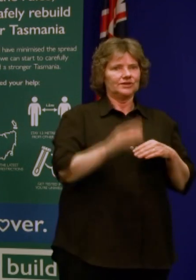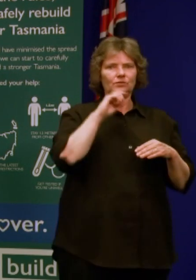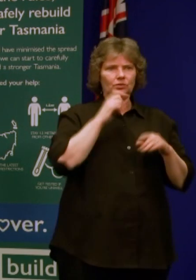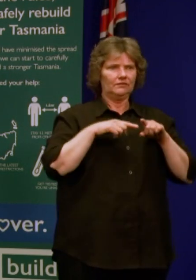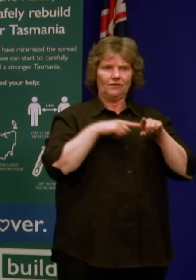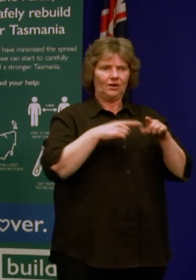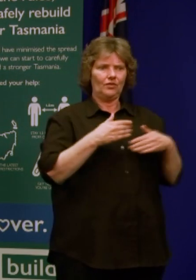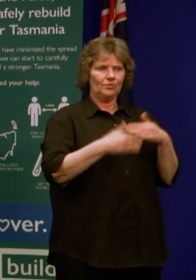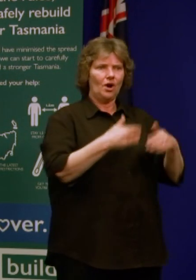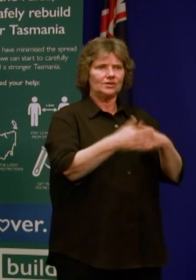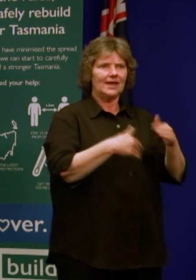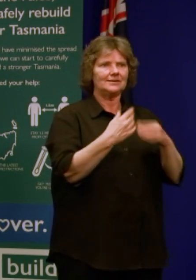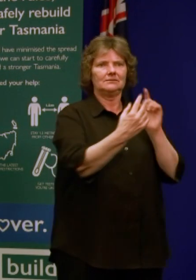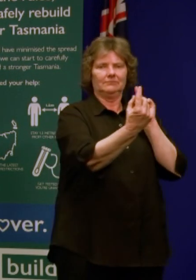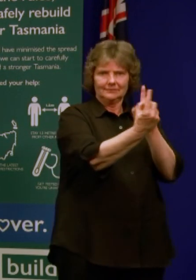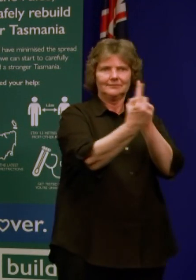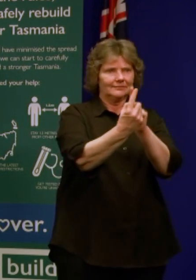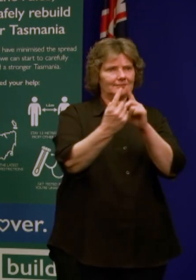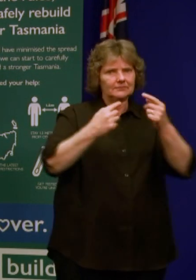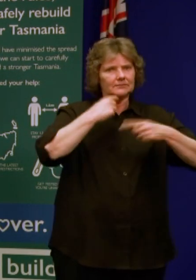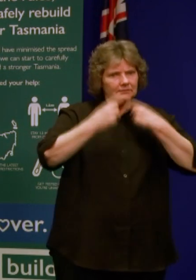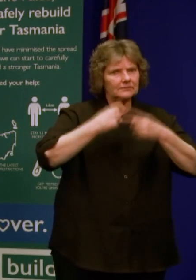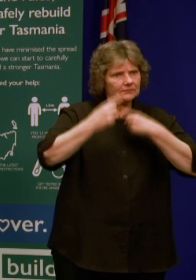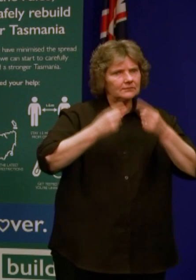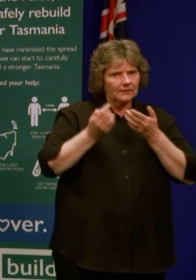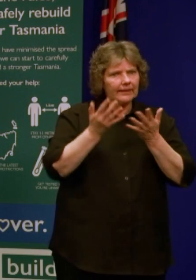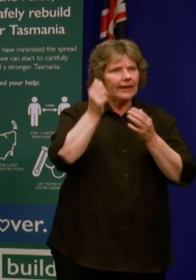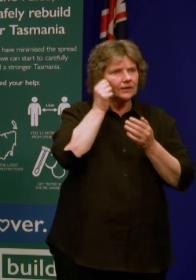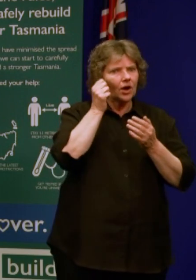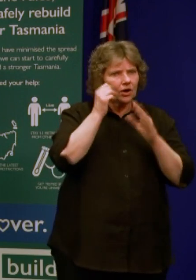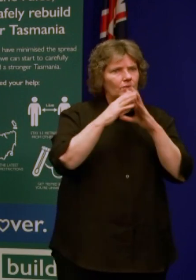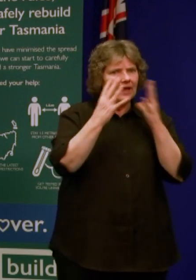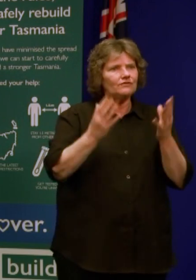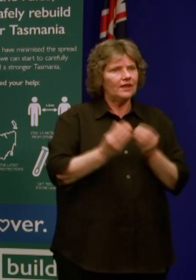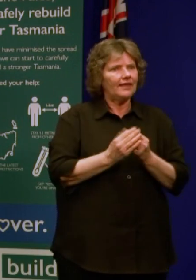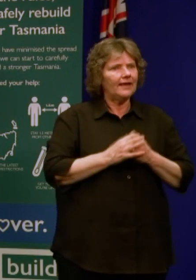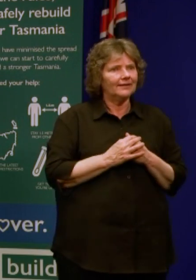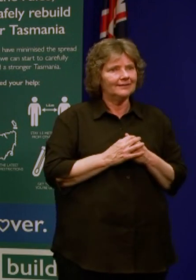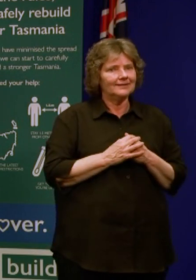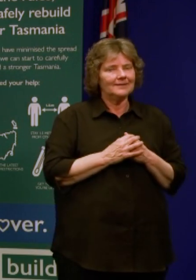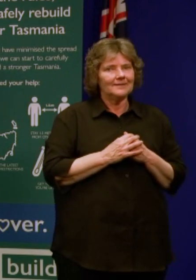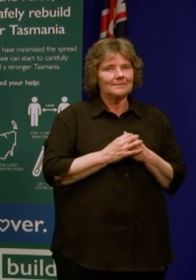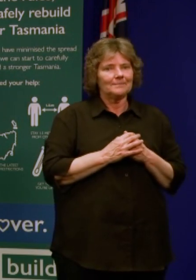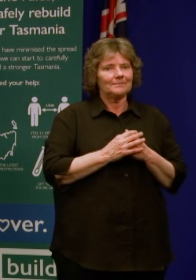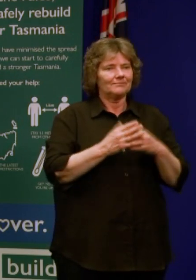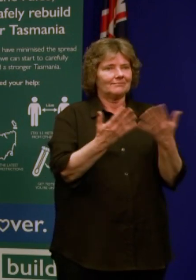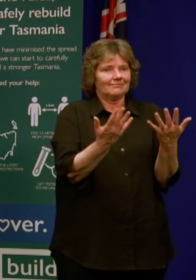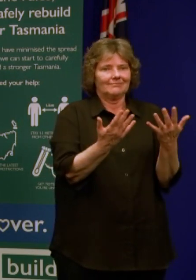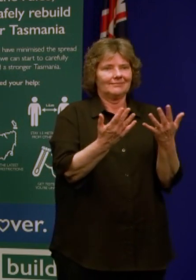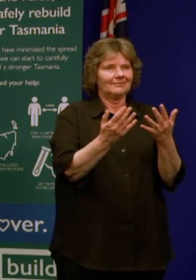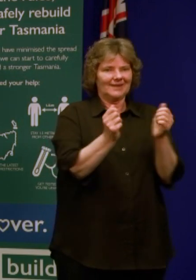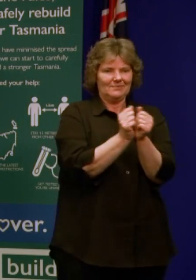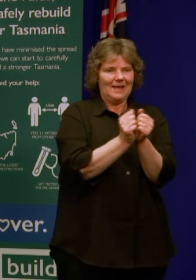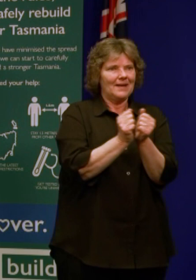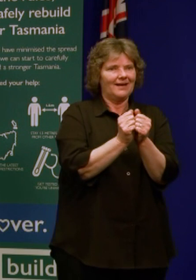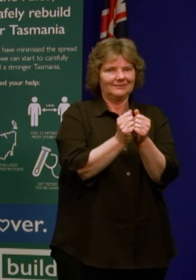process and to explain what they need to do. And it actually takes away that interaction between a paper form and it's got an electronic form,